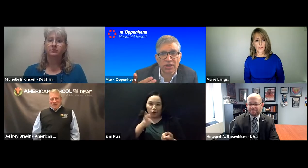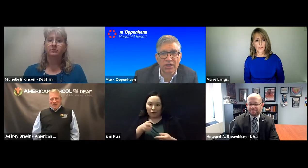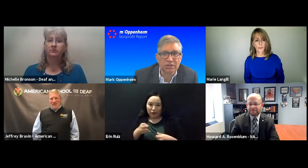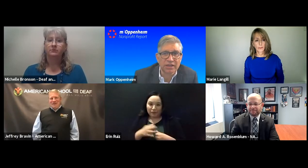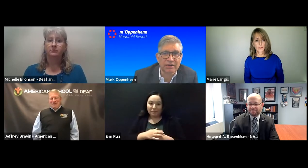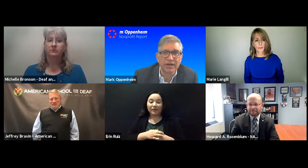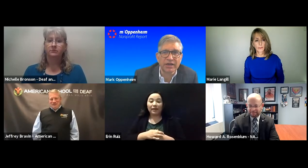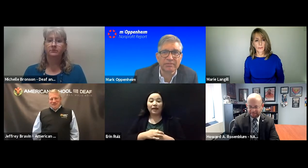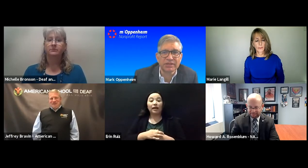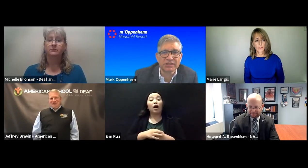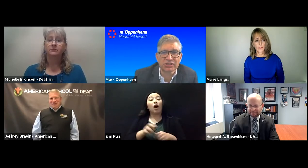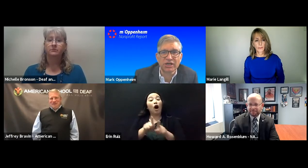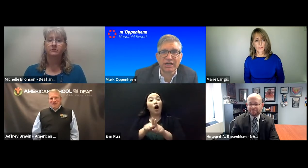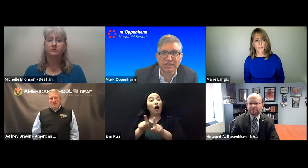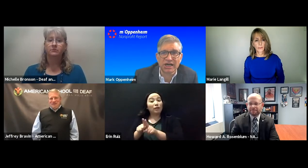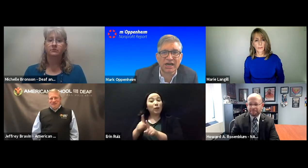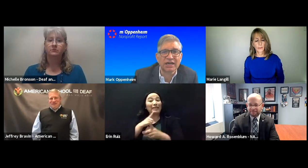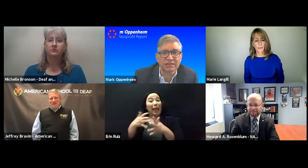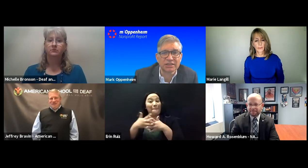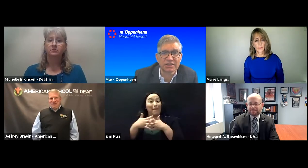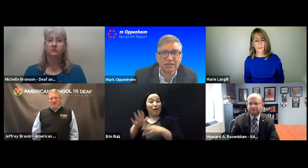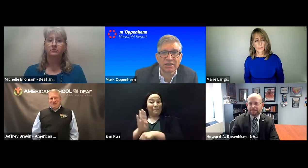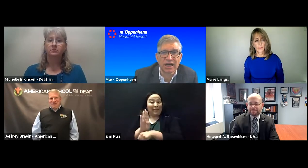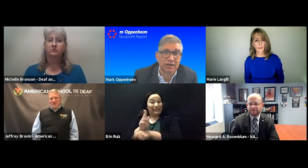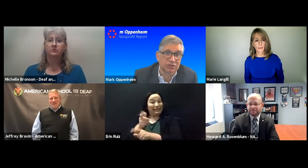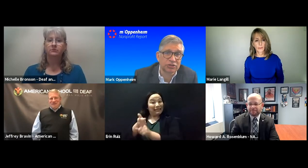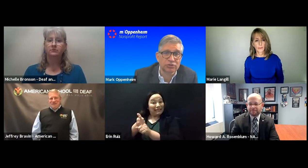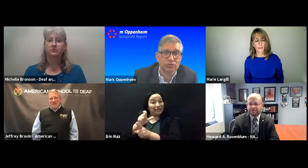also that American businesses are not designed